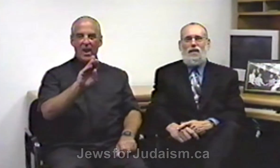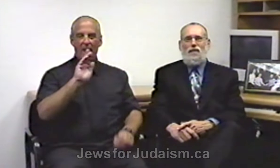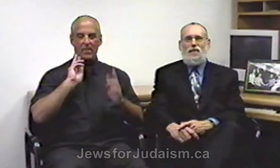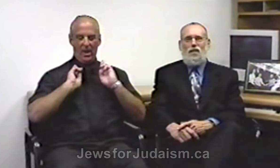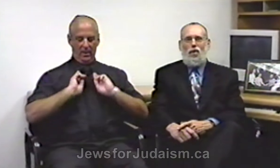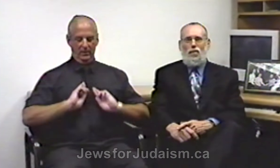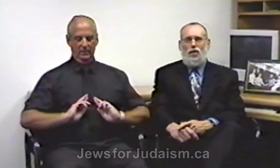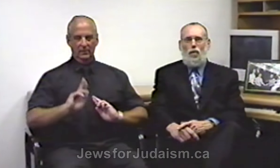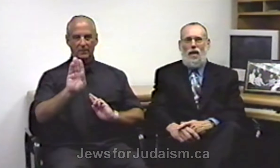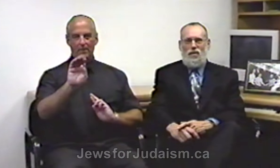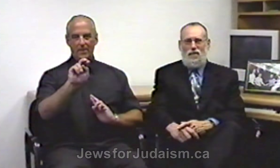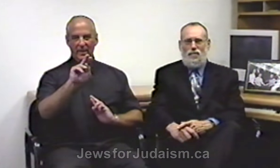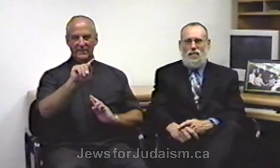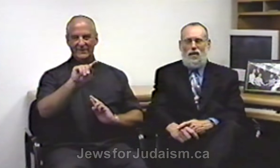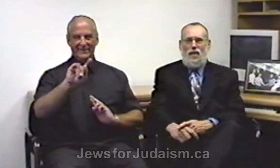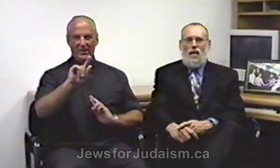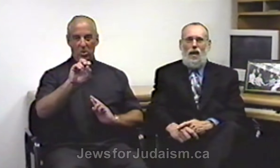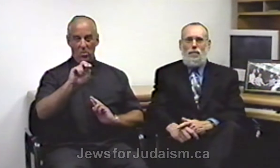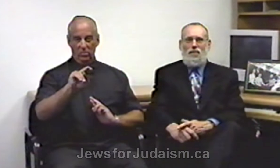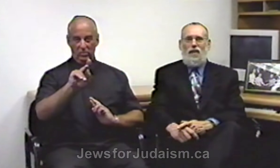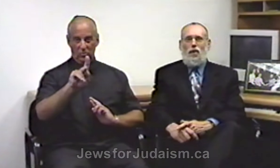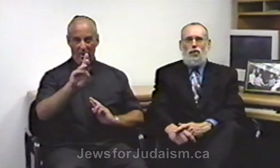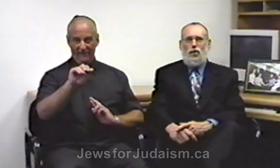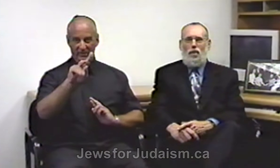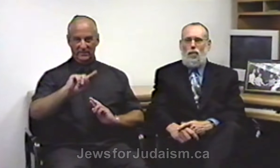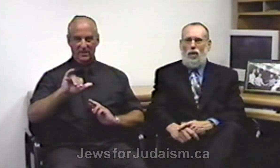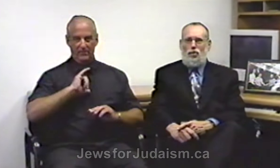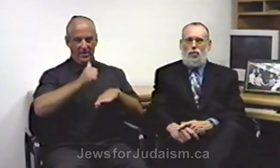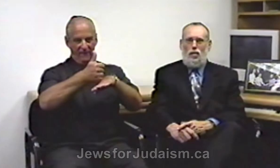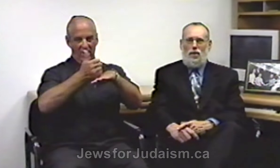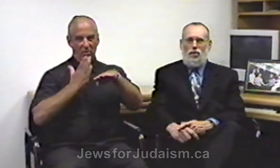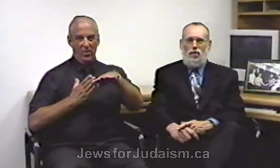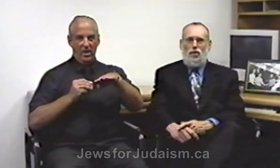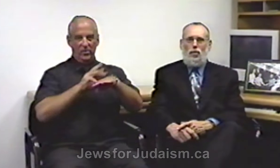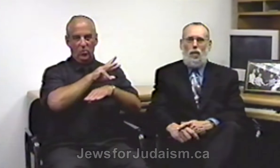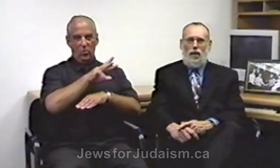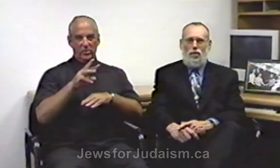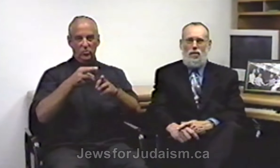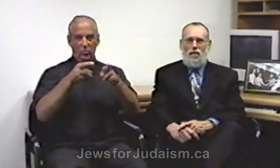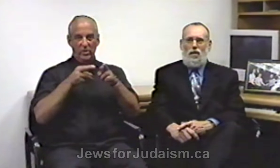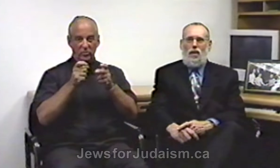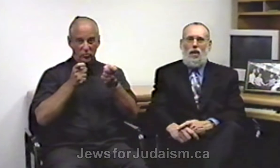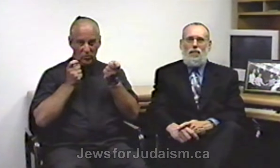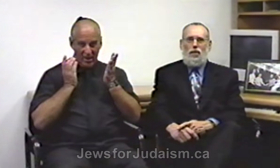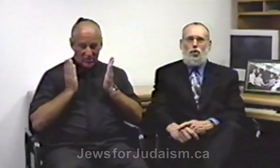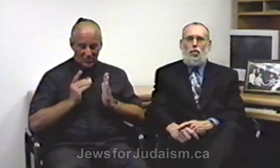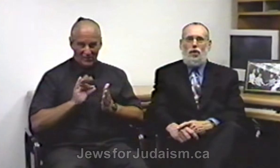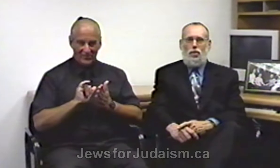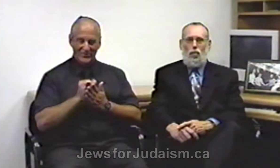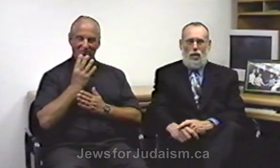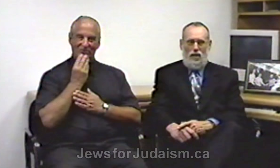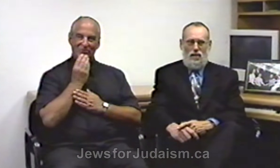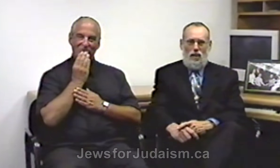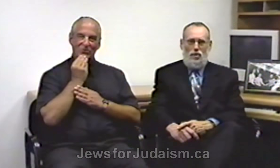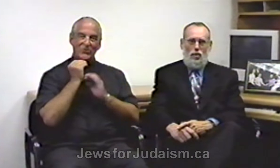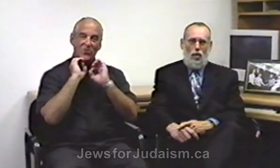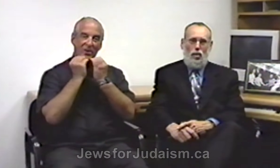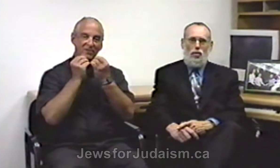Sion Kravitz, I'm the founder and western regional director of a Jewish organization called